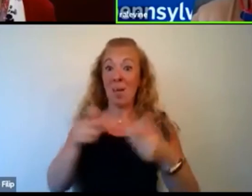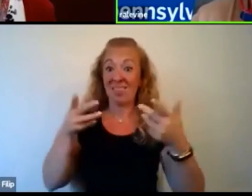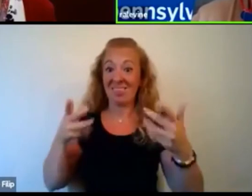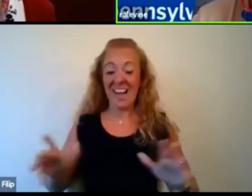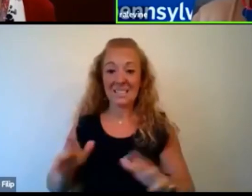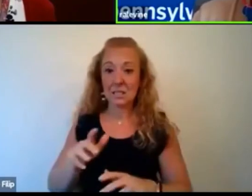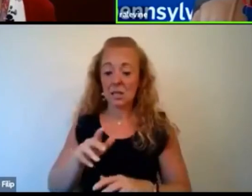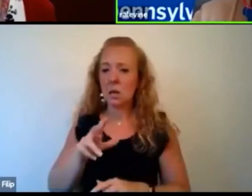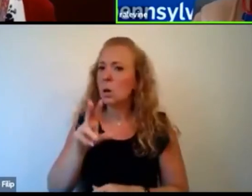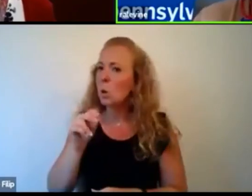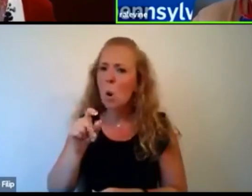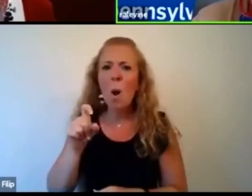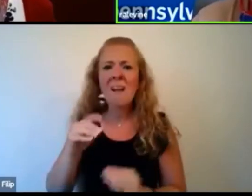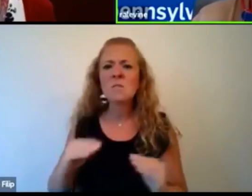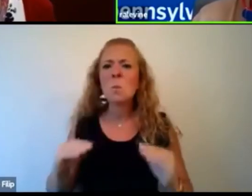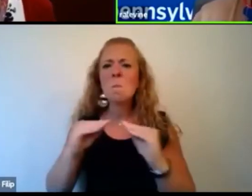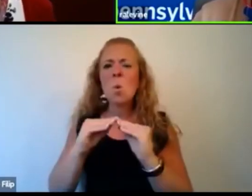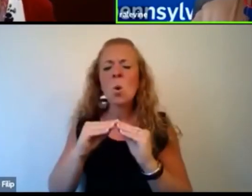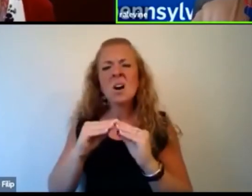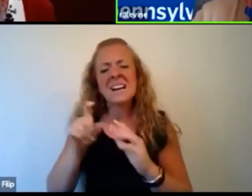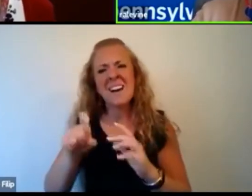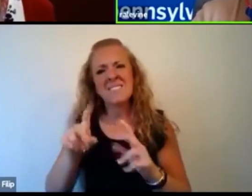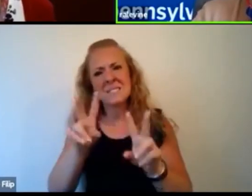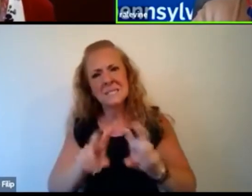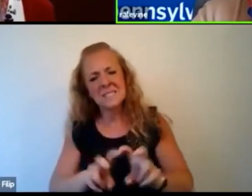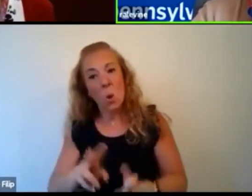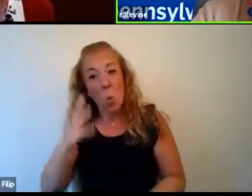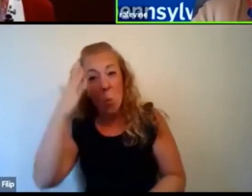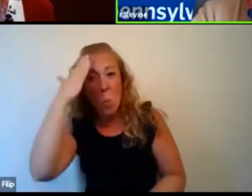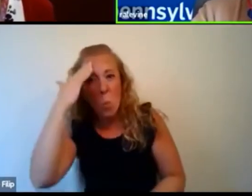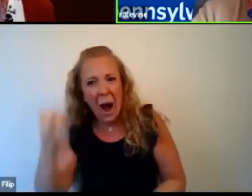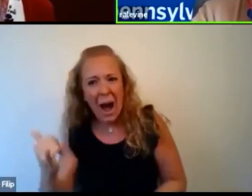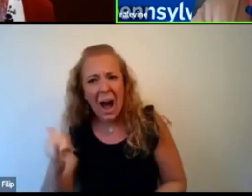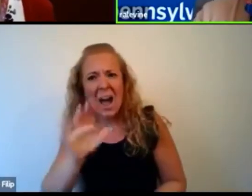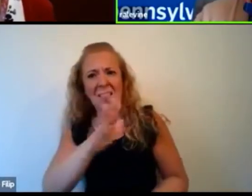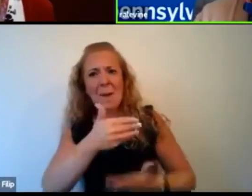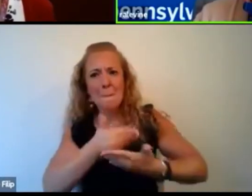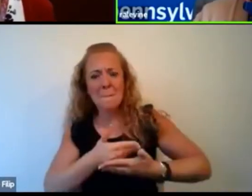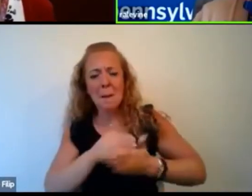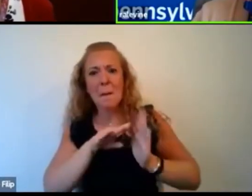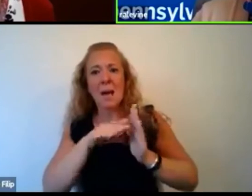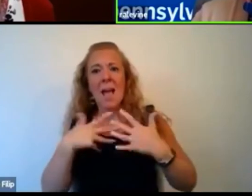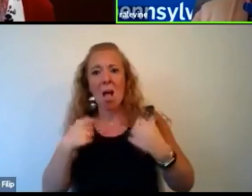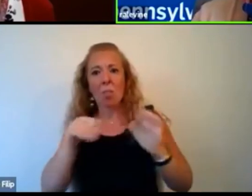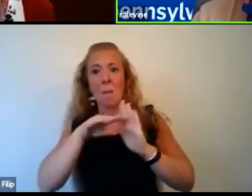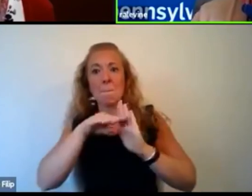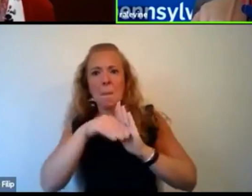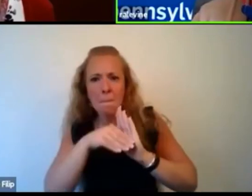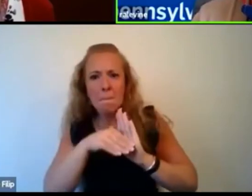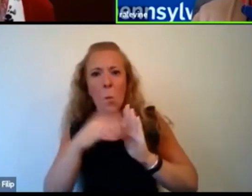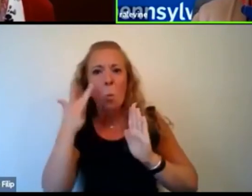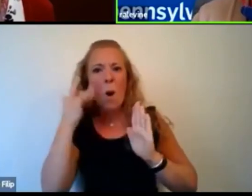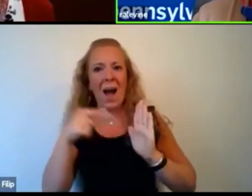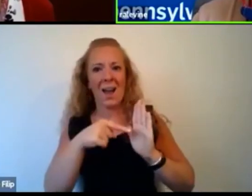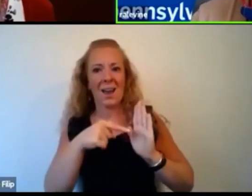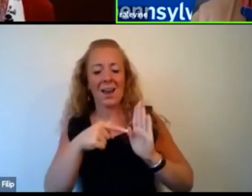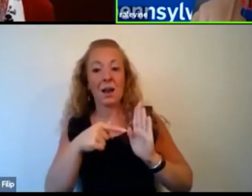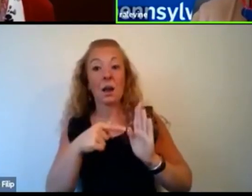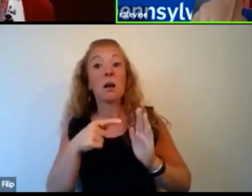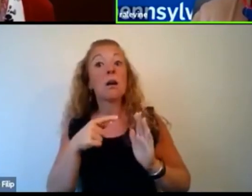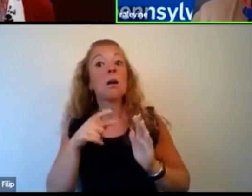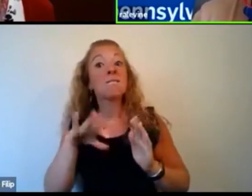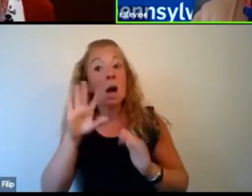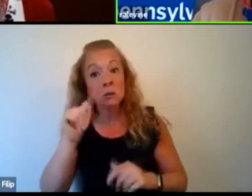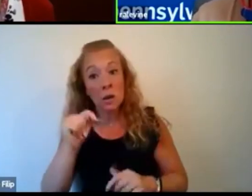step further. Why did that baby's clinical condition change? And then it turned out that the baby had an